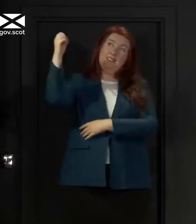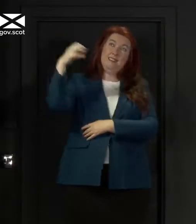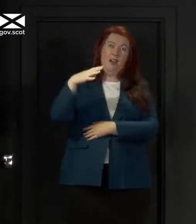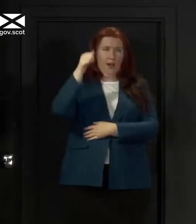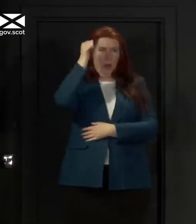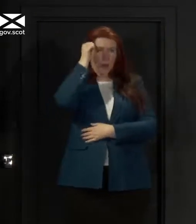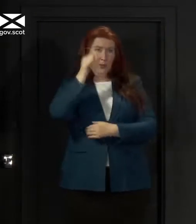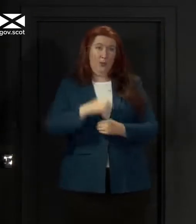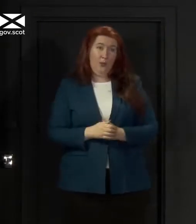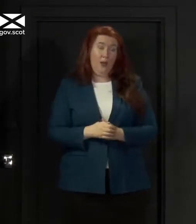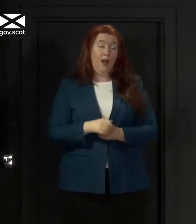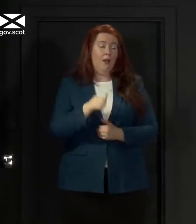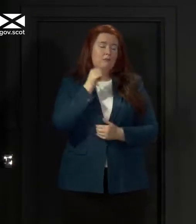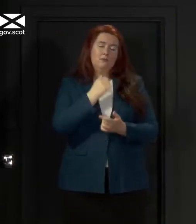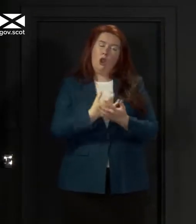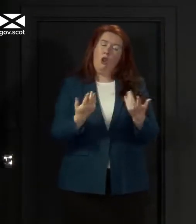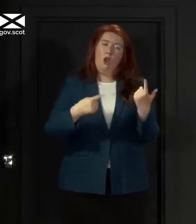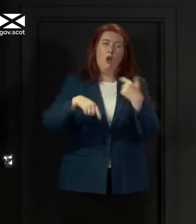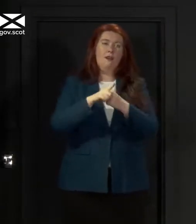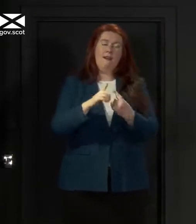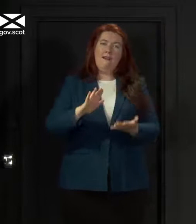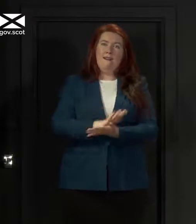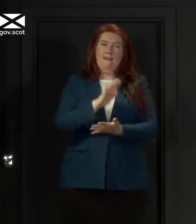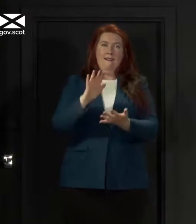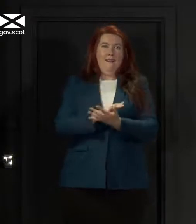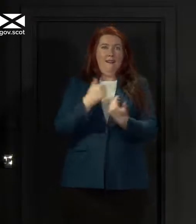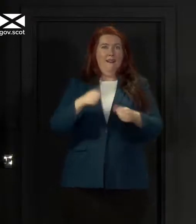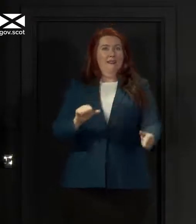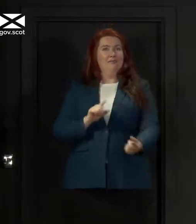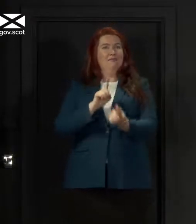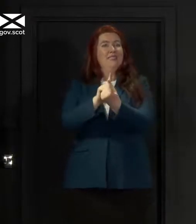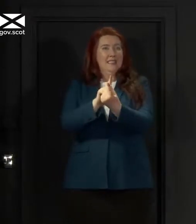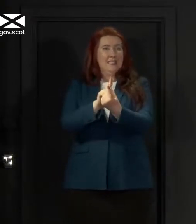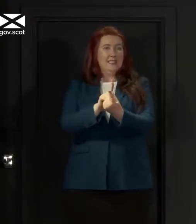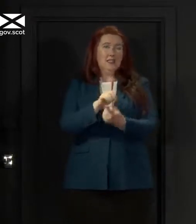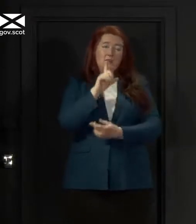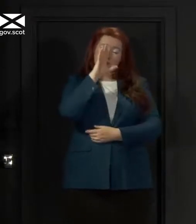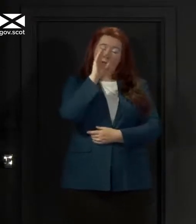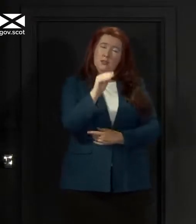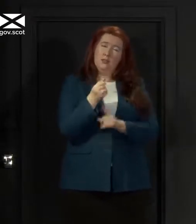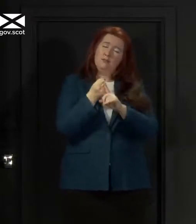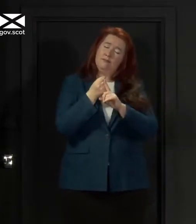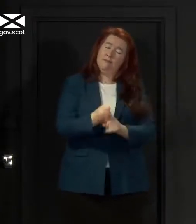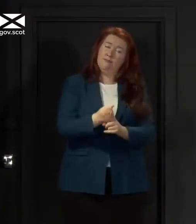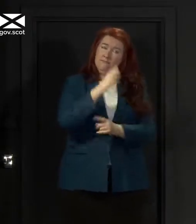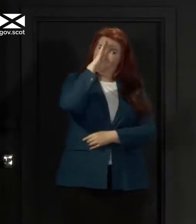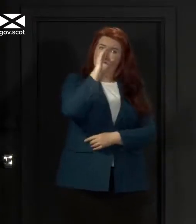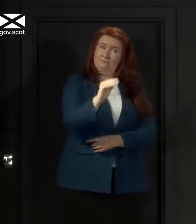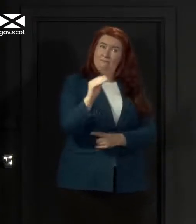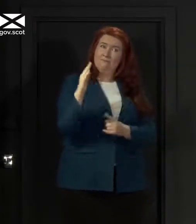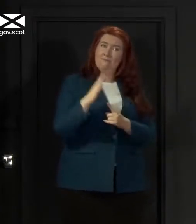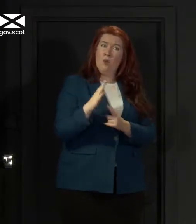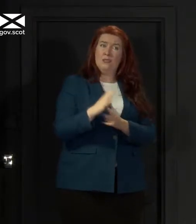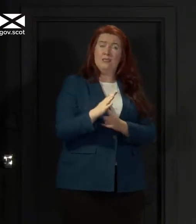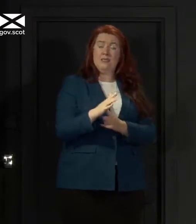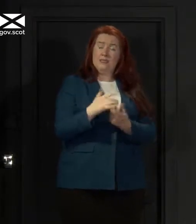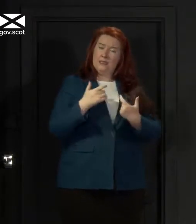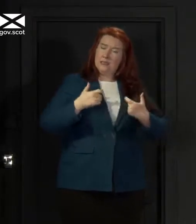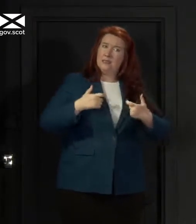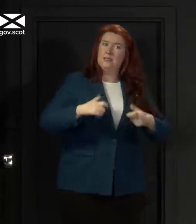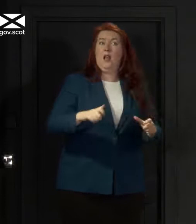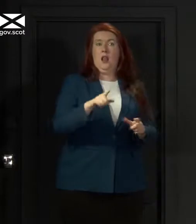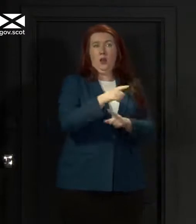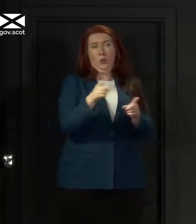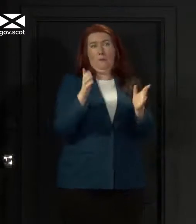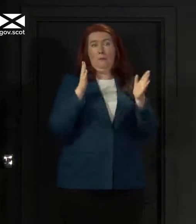know they will have brought joy to very many, but I can't emphasise enough how much we need you to